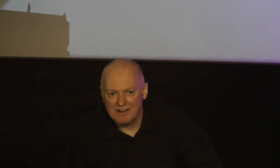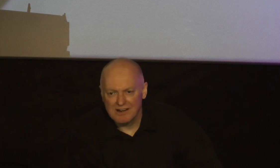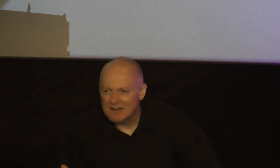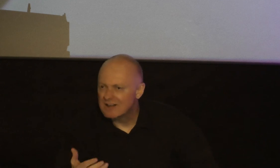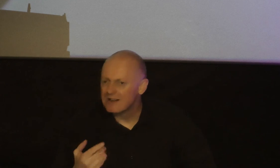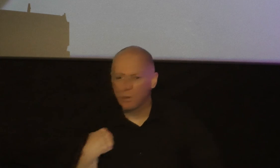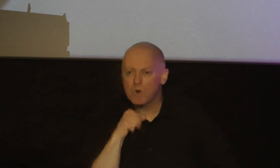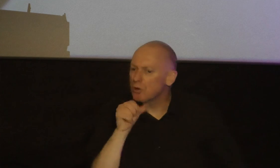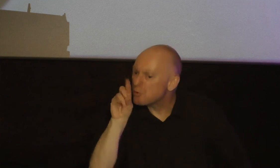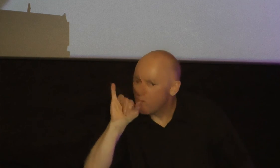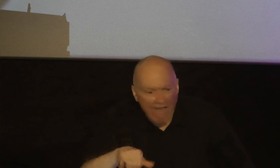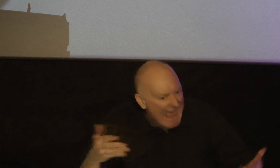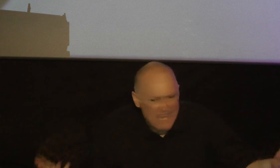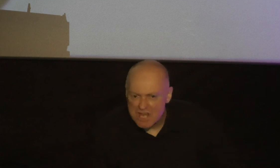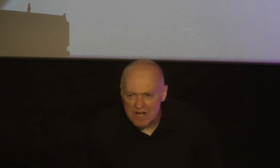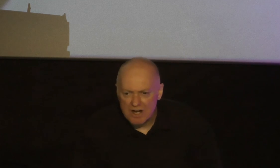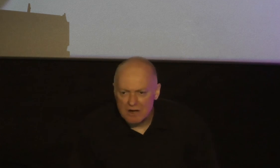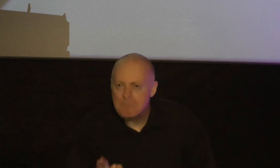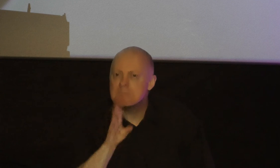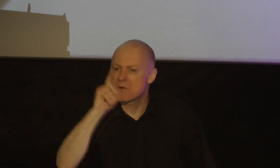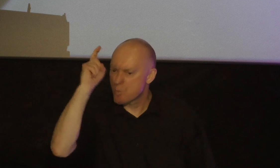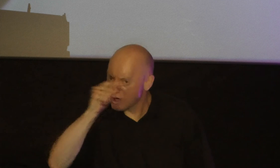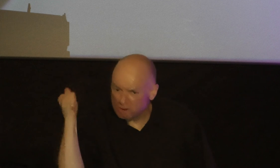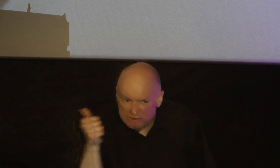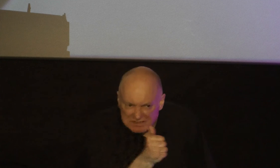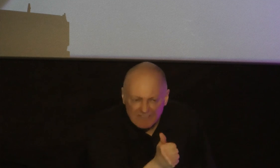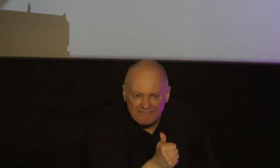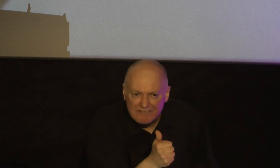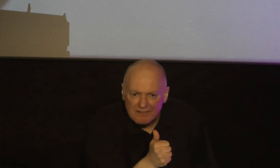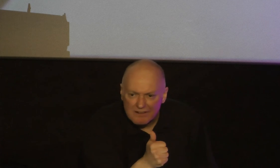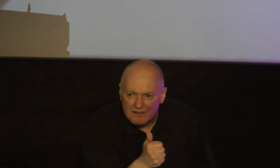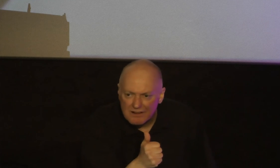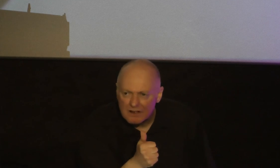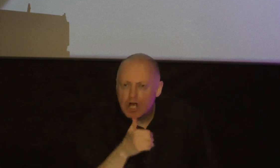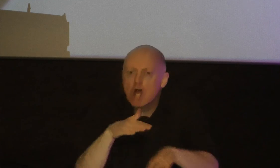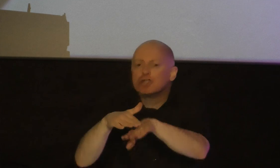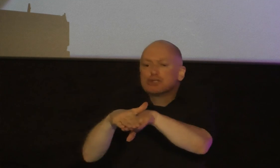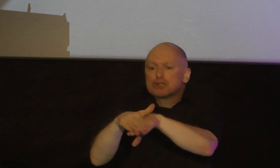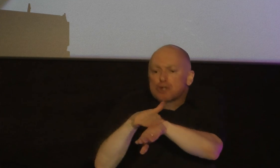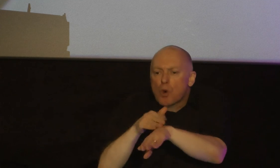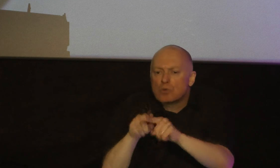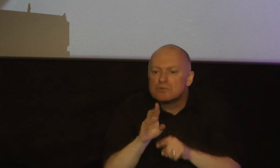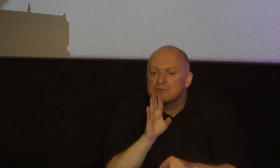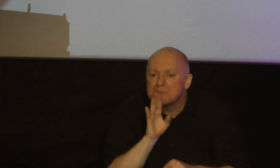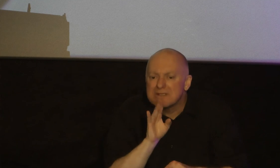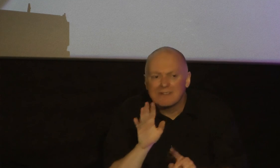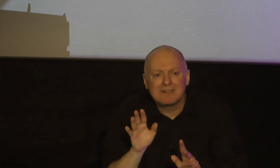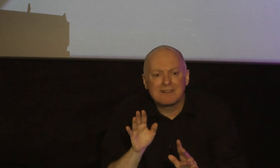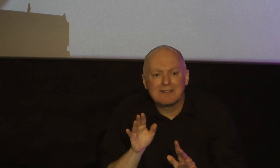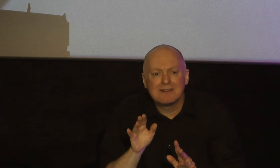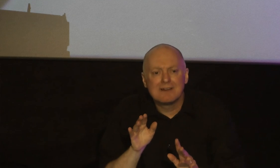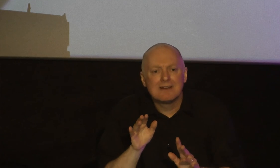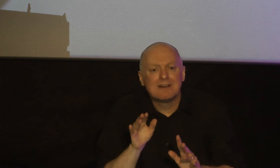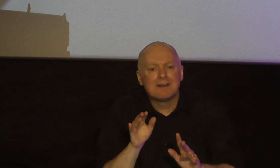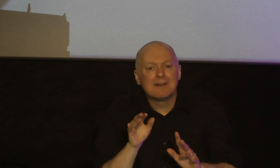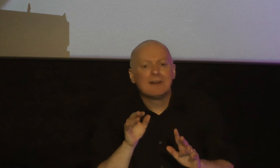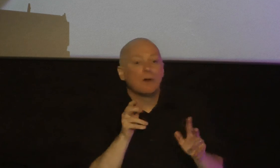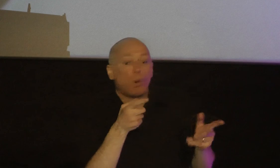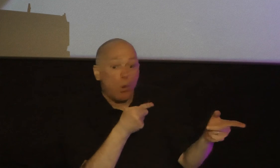we do here be wise slow to speak quick to listen